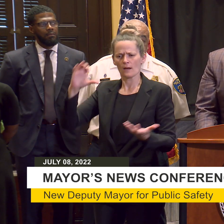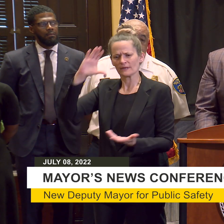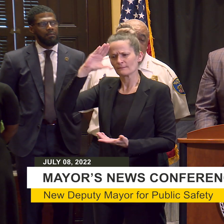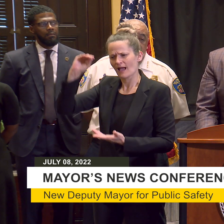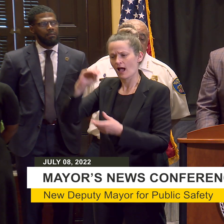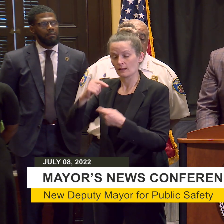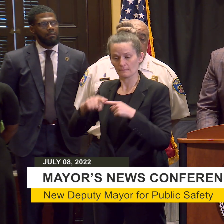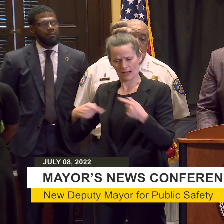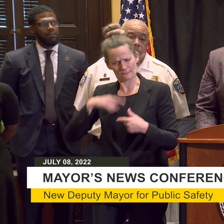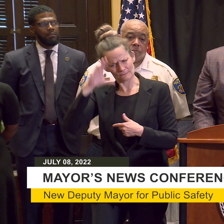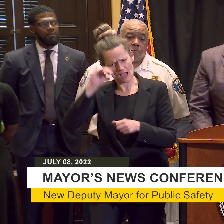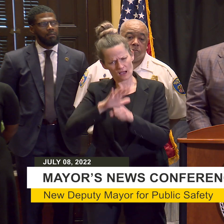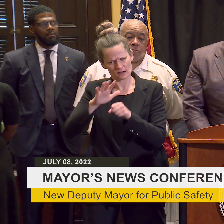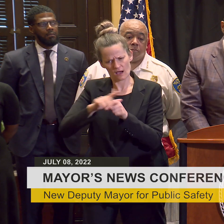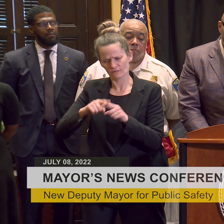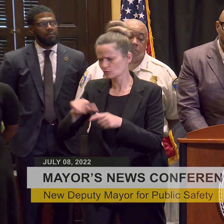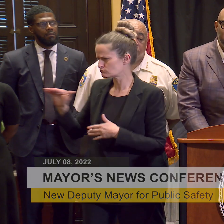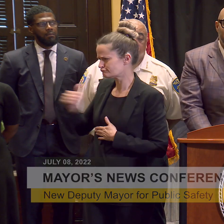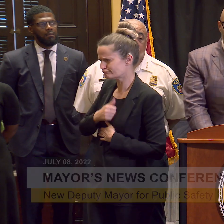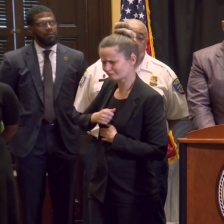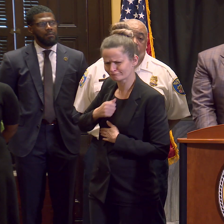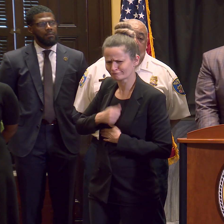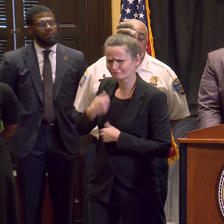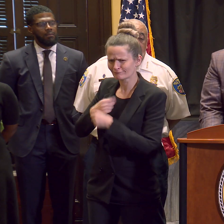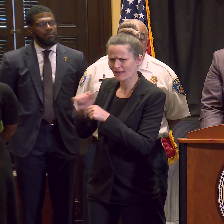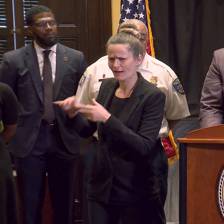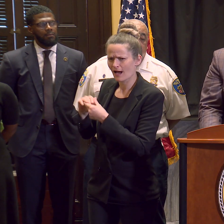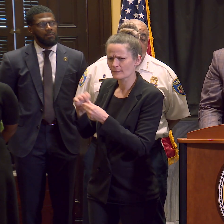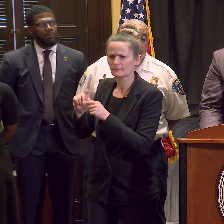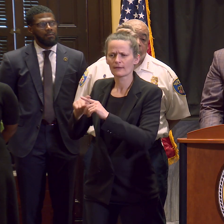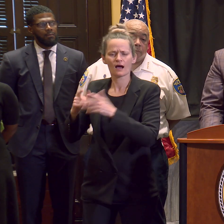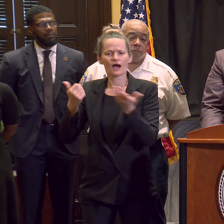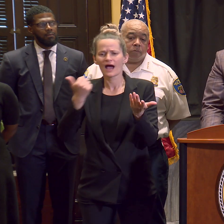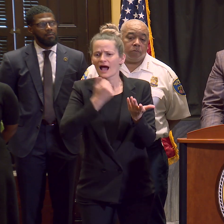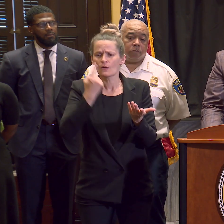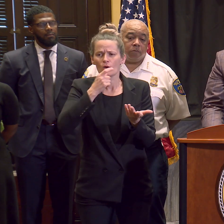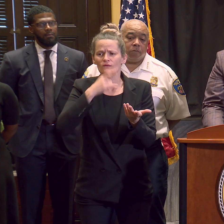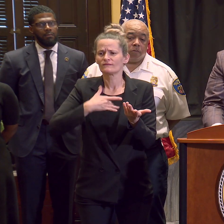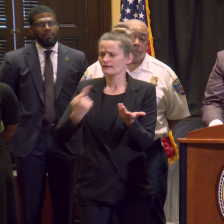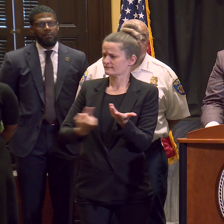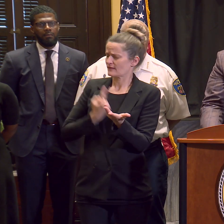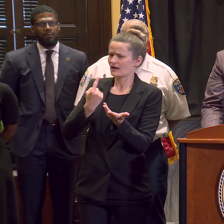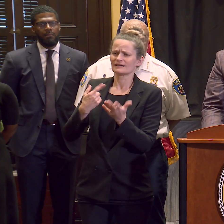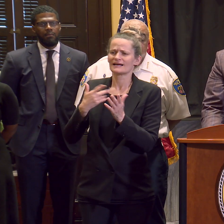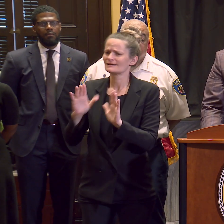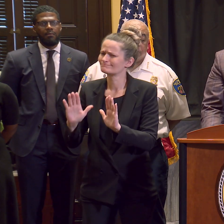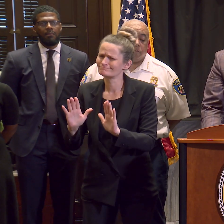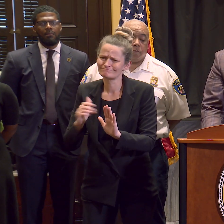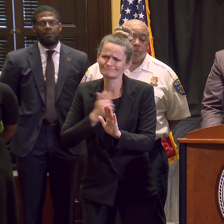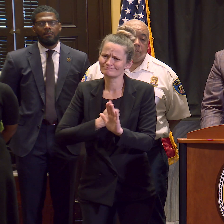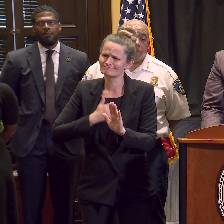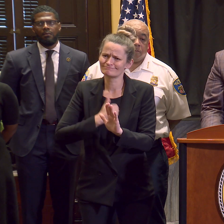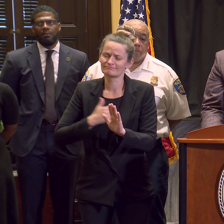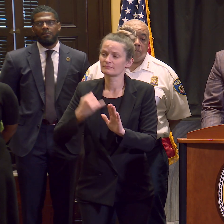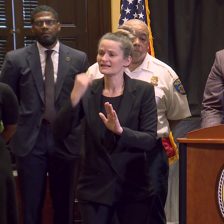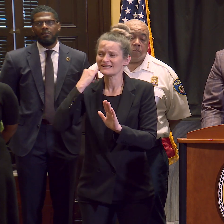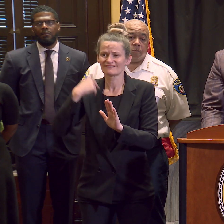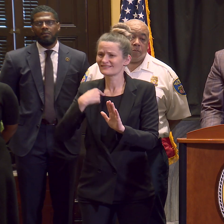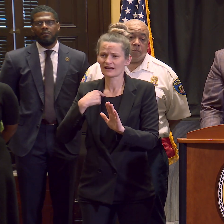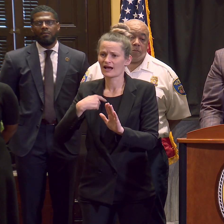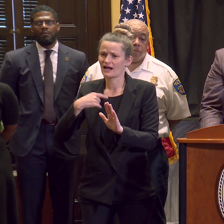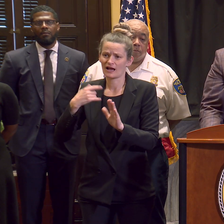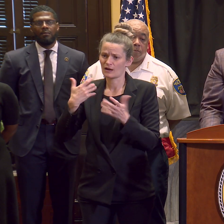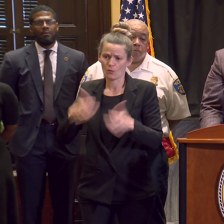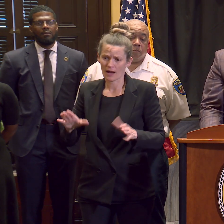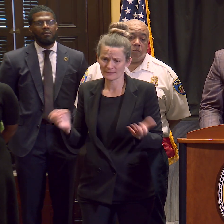commissioner, to anyone else that I may have offended. But I want to be here and I wouldn't have come back if I didn't want